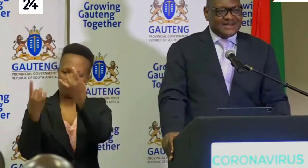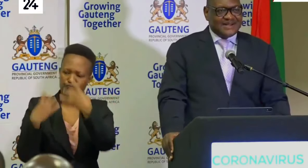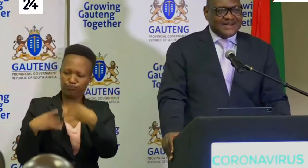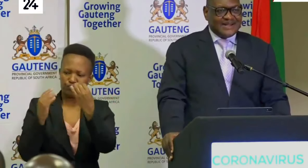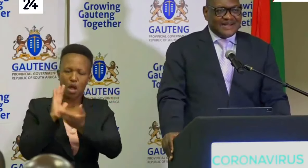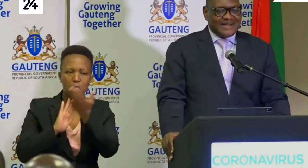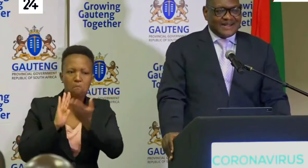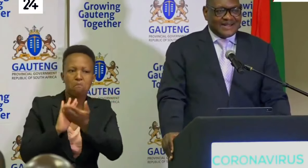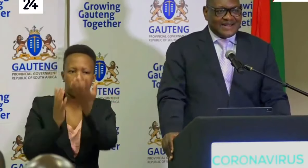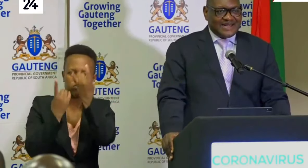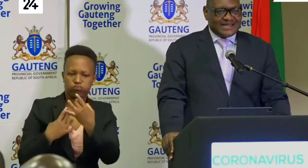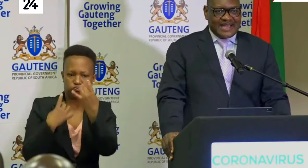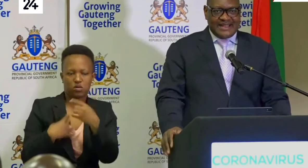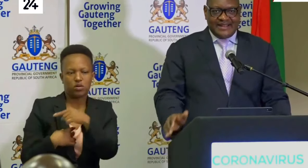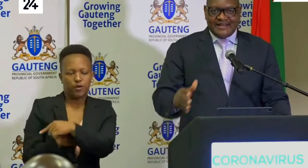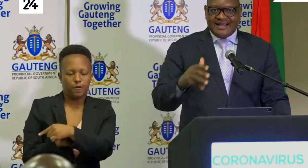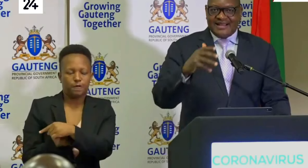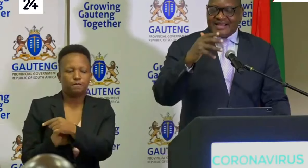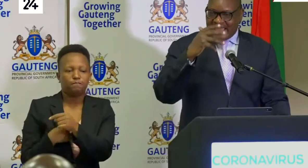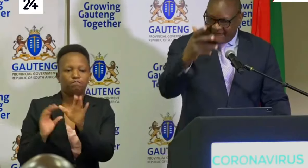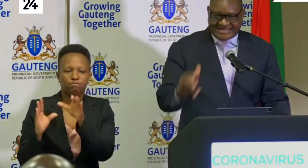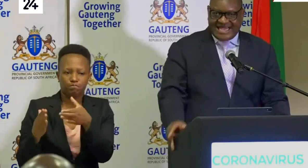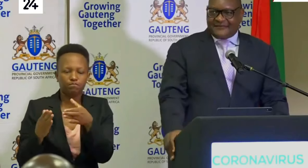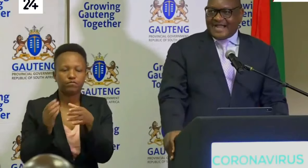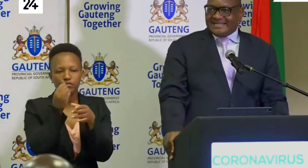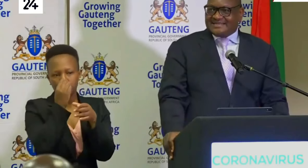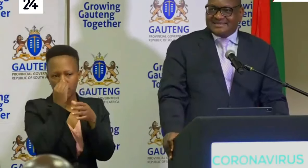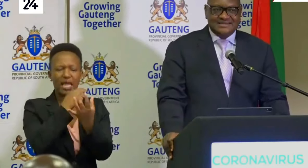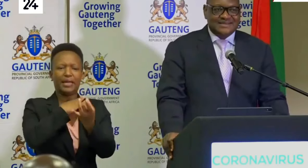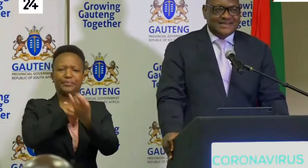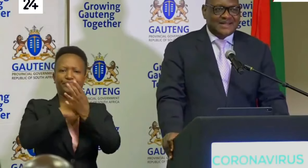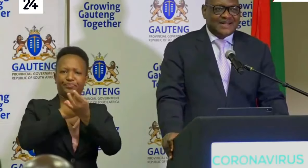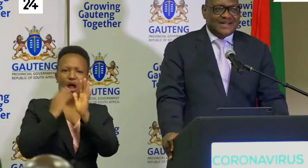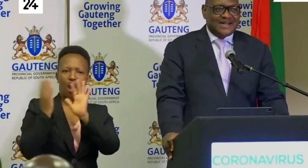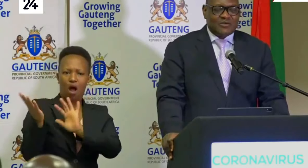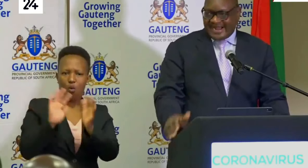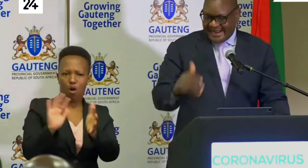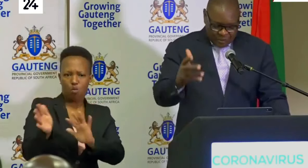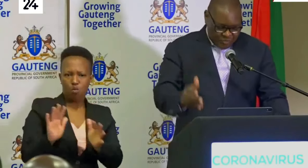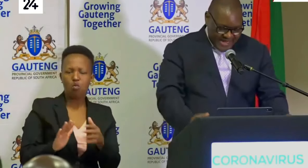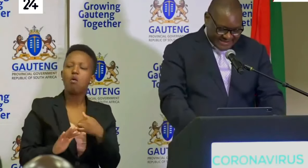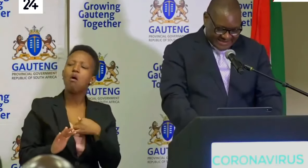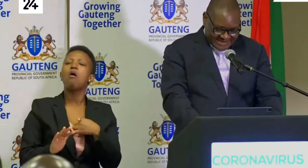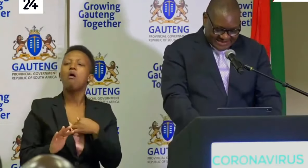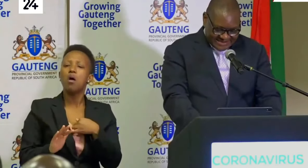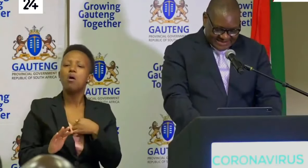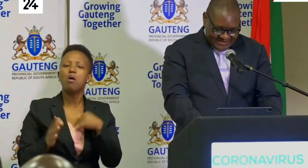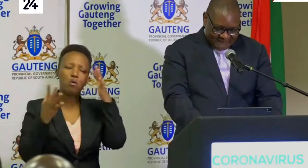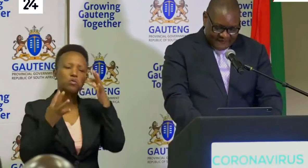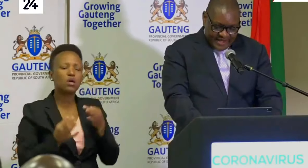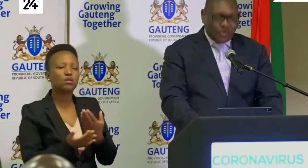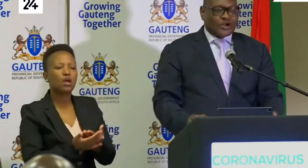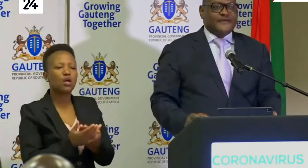us briefings. They give us advice. We are able to make